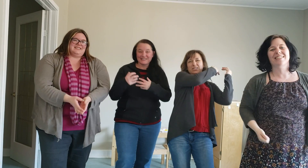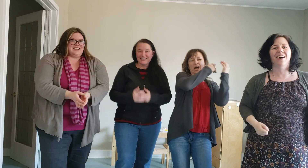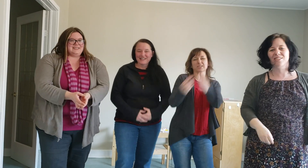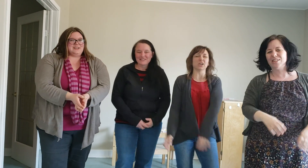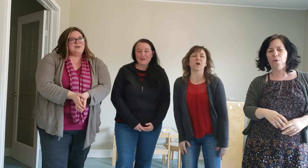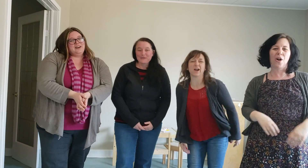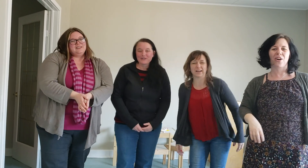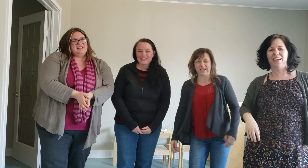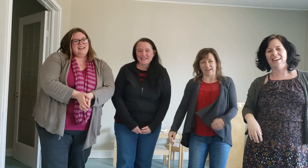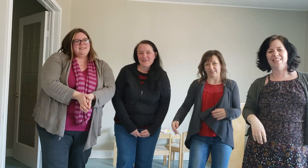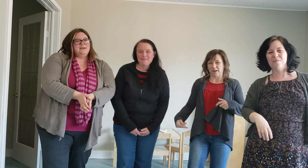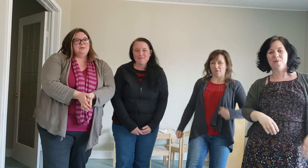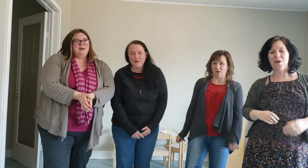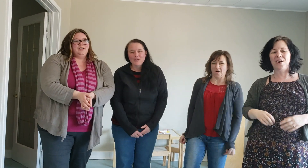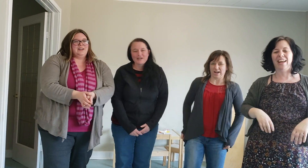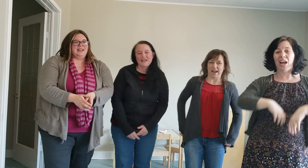socks So early in the morning